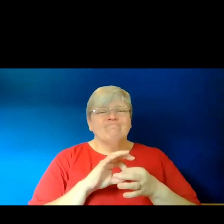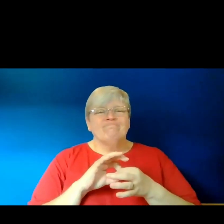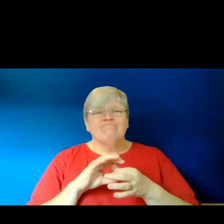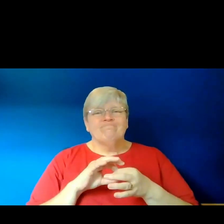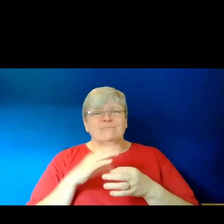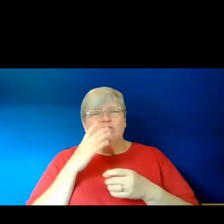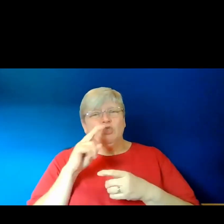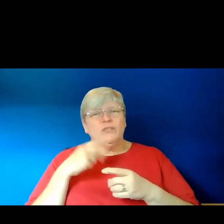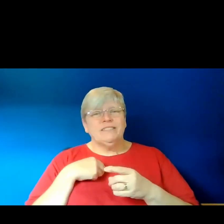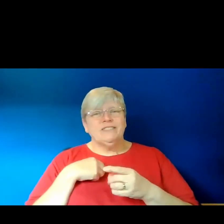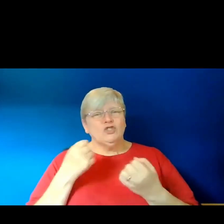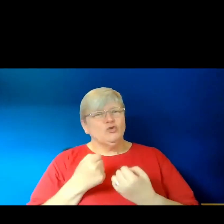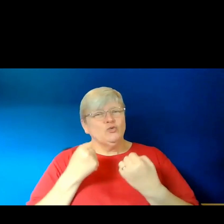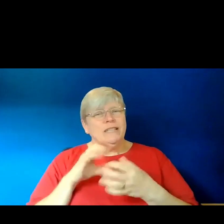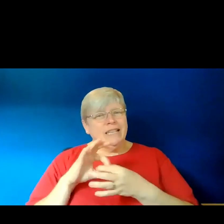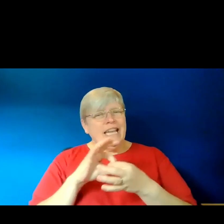powerful point of connection.